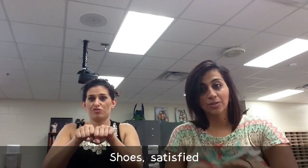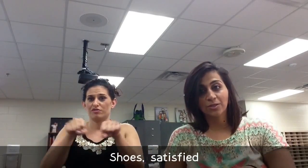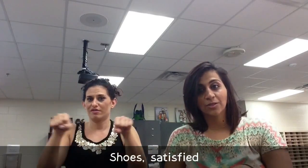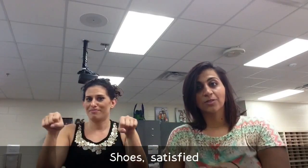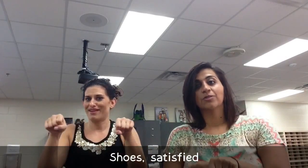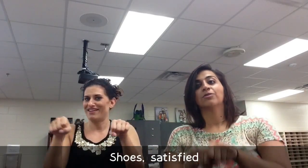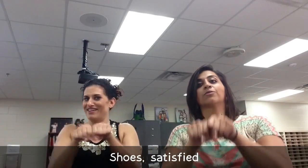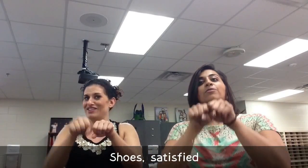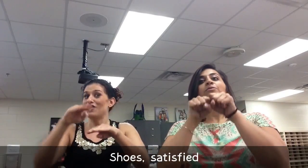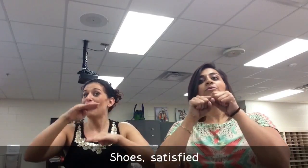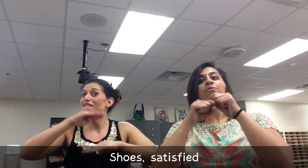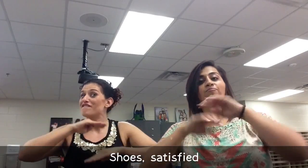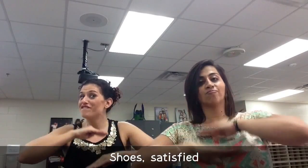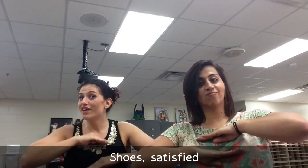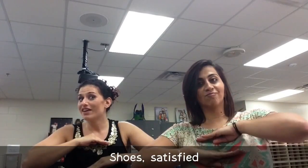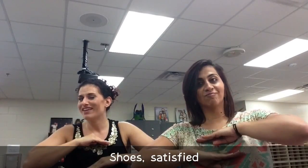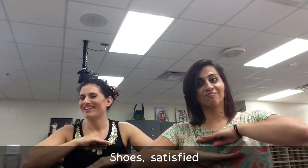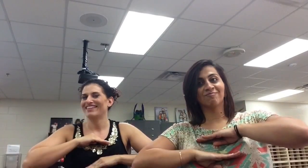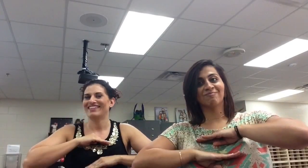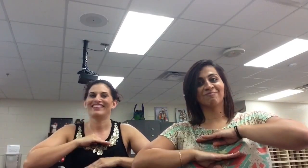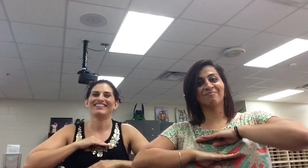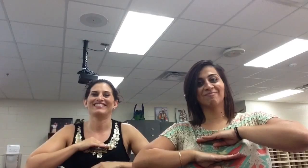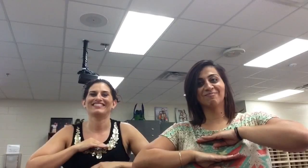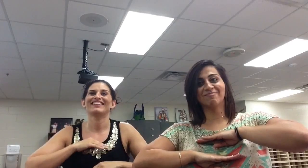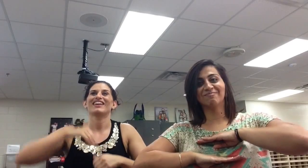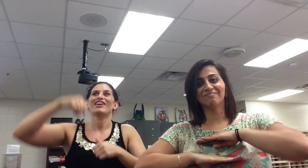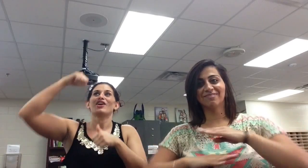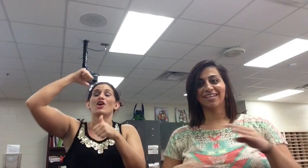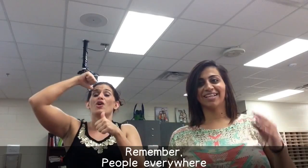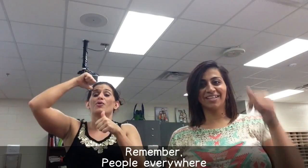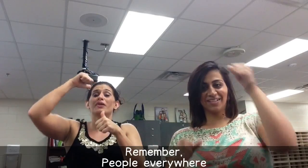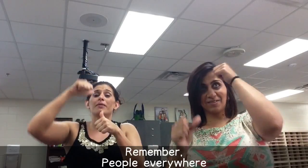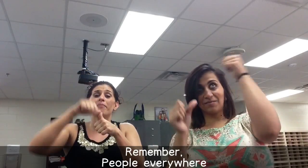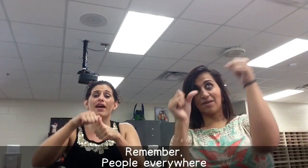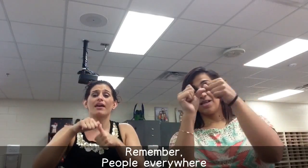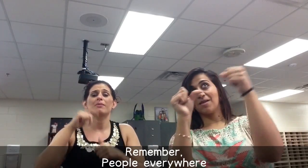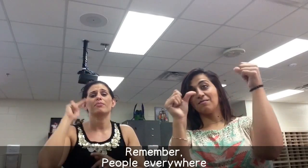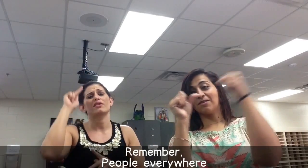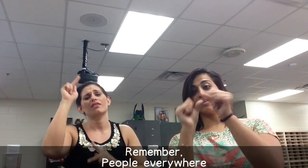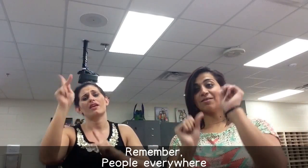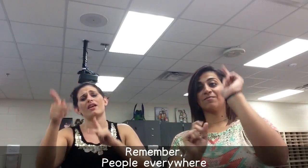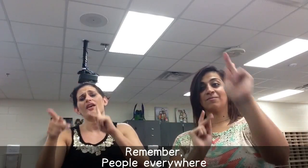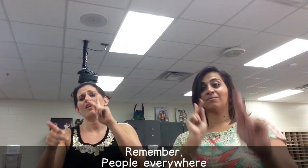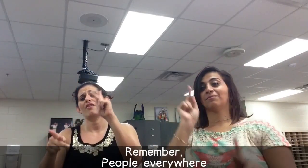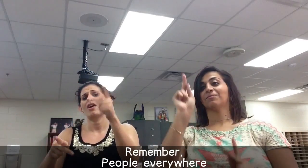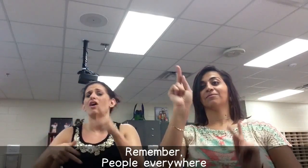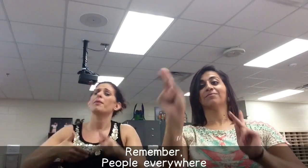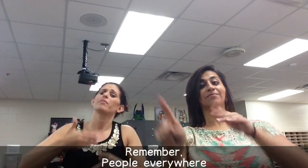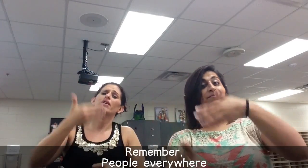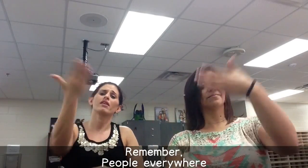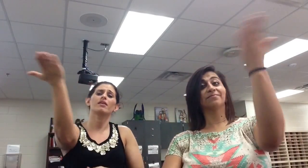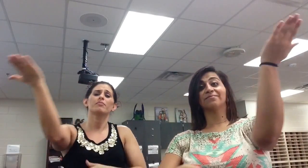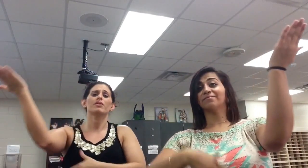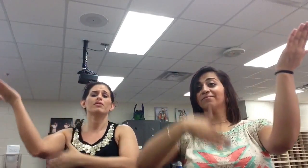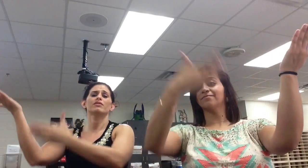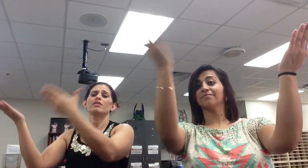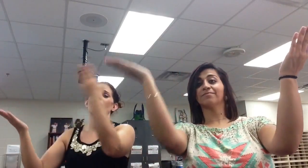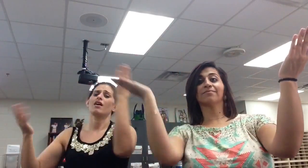upon your feet Remember there are people not